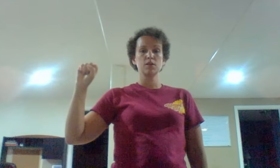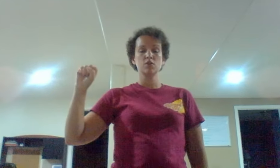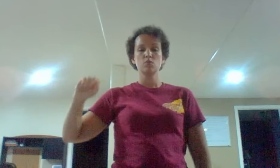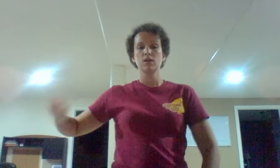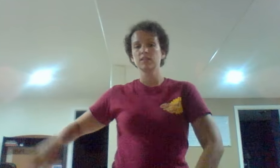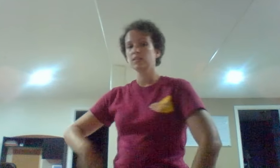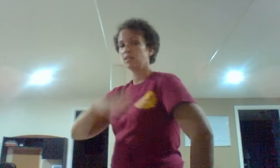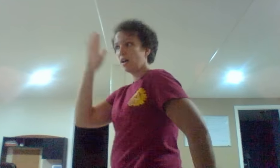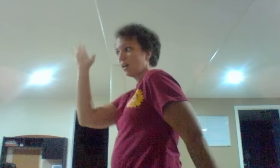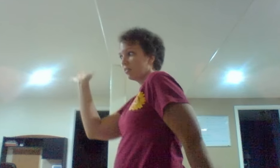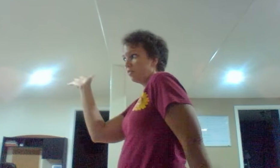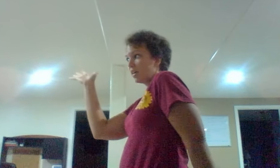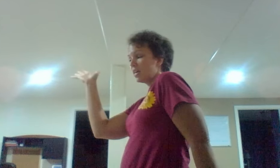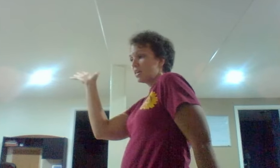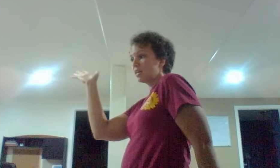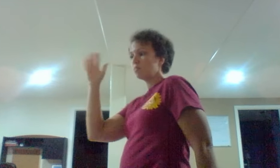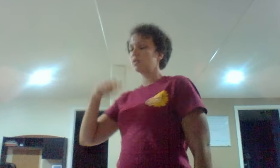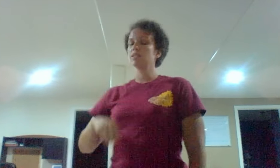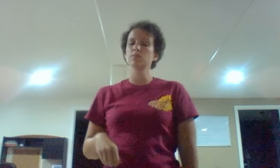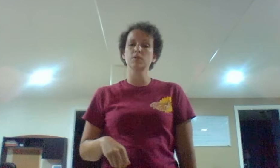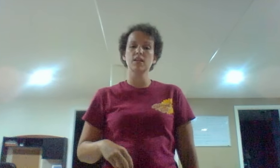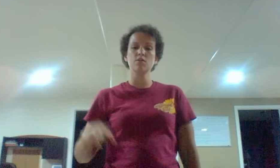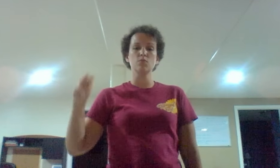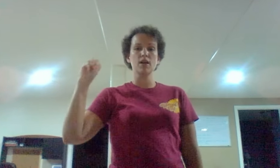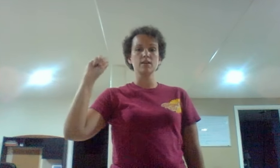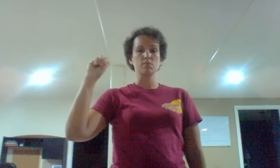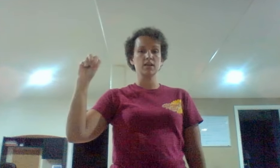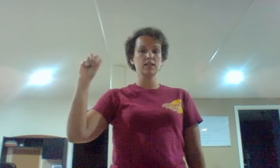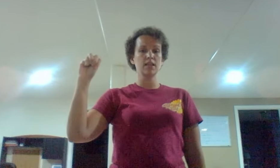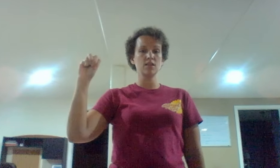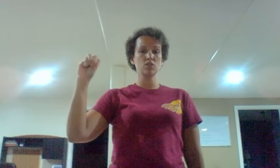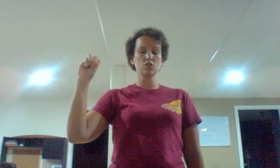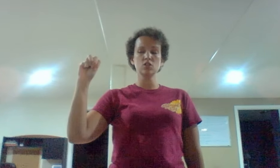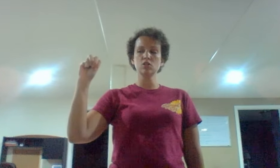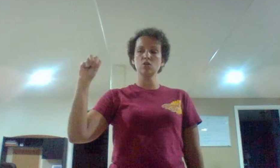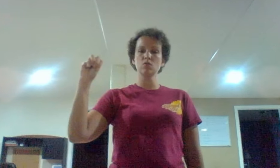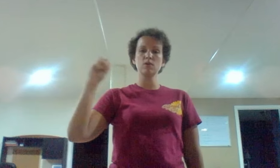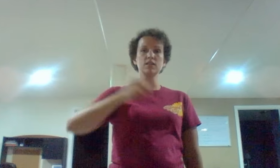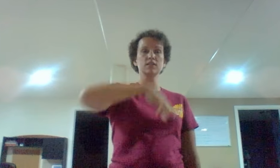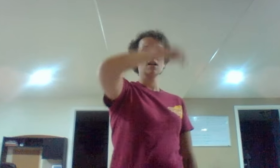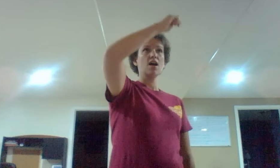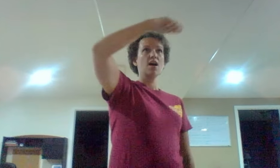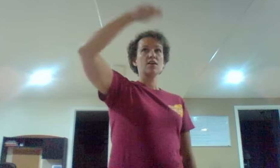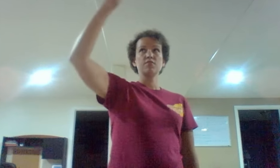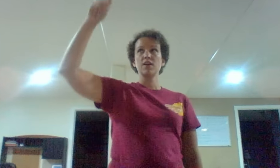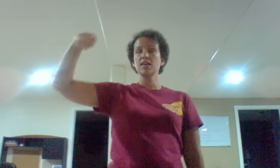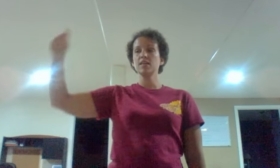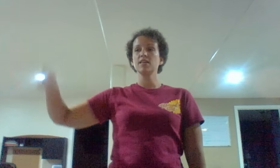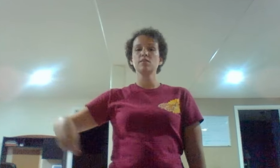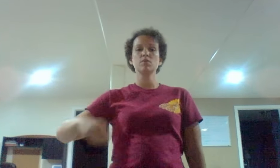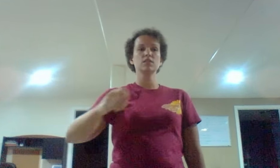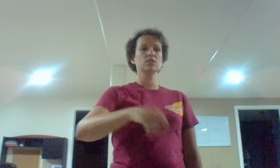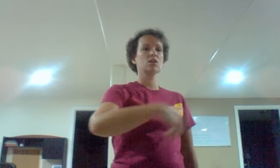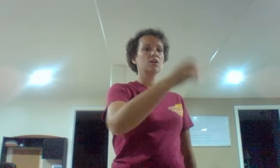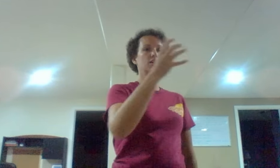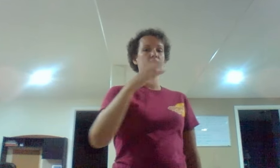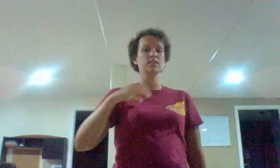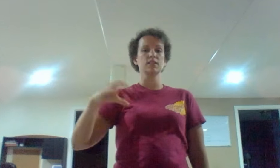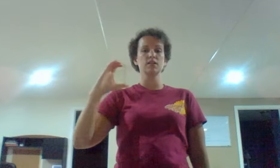was a famous playwright. Michelangelo was a famous artist and